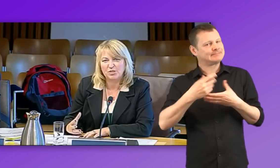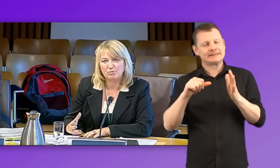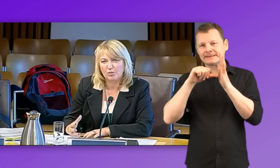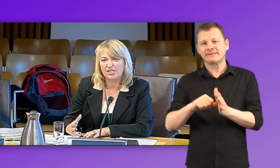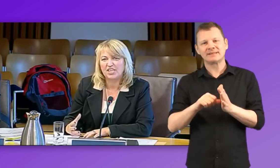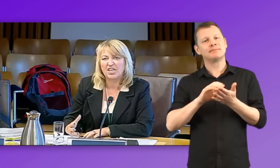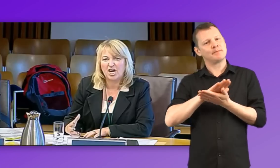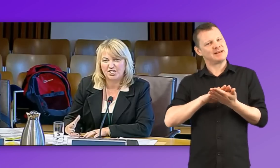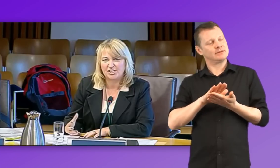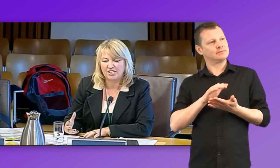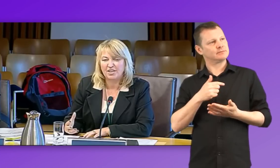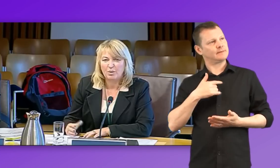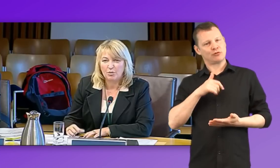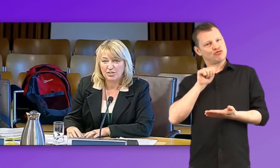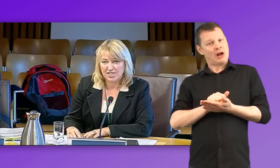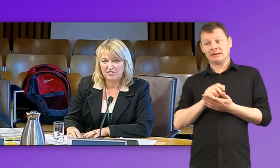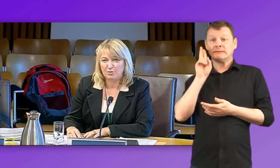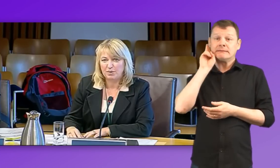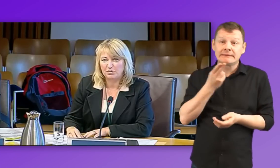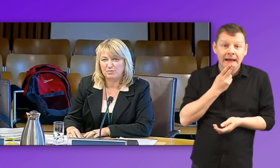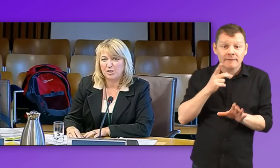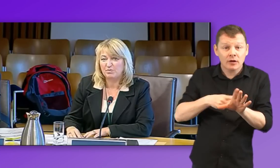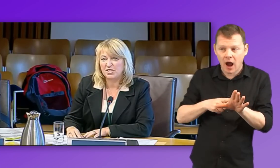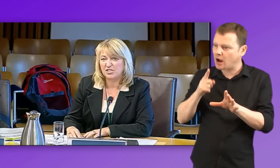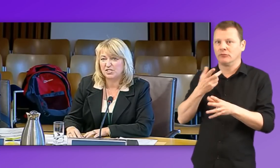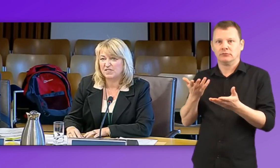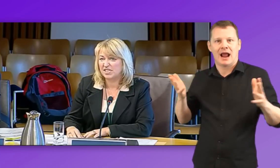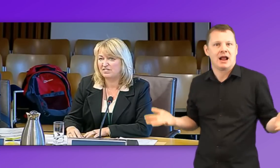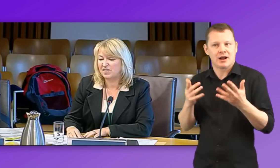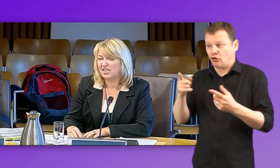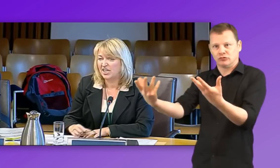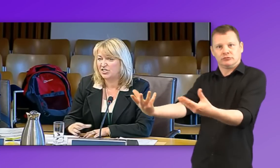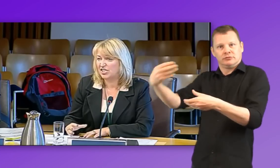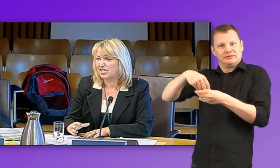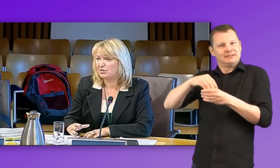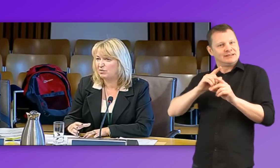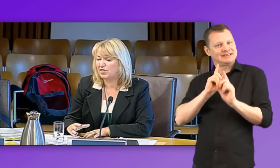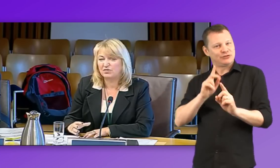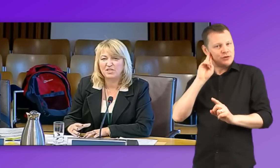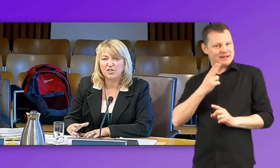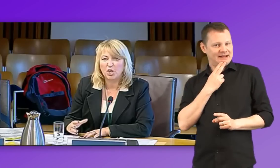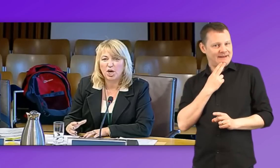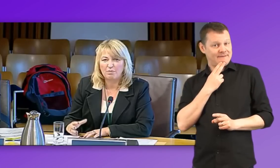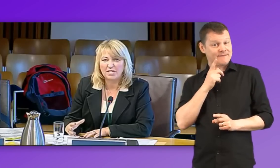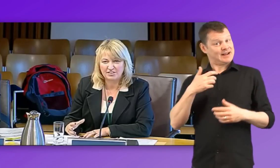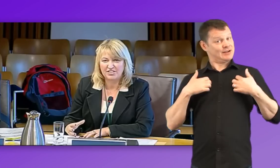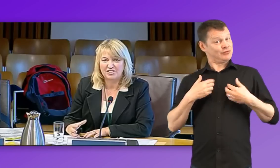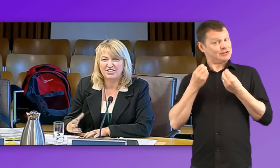be supporting and encouraging more deaf young people to become teachers of the deaf. And interestingly, we've got three of our young campaigners that are